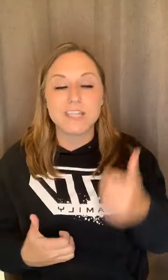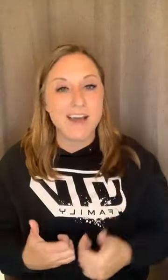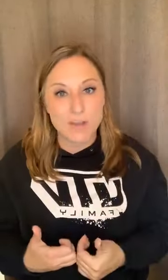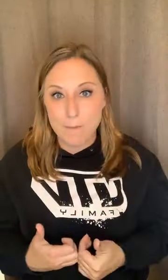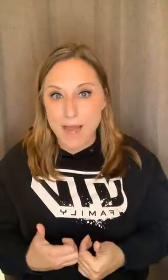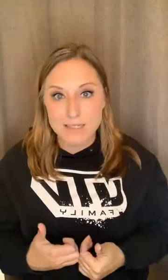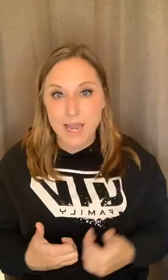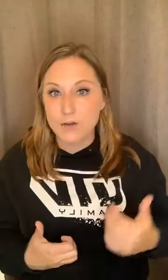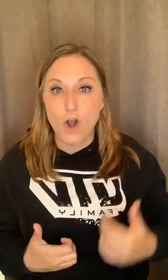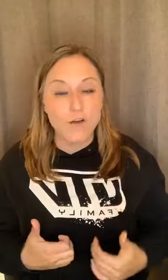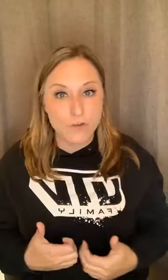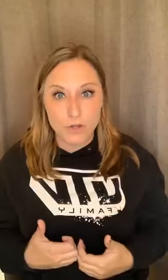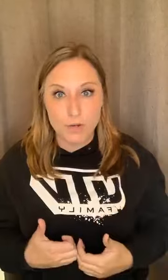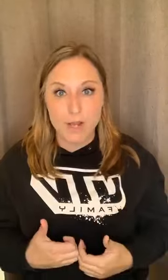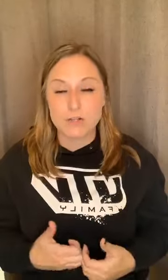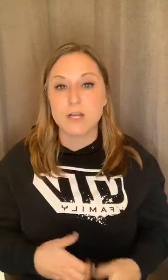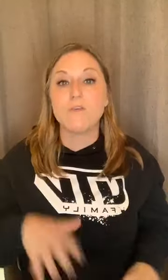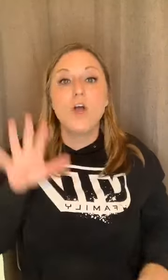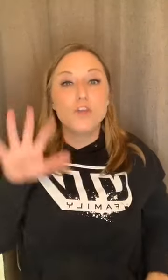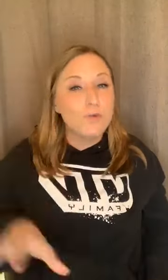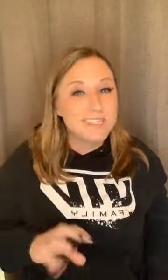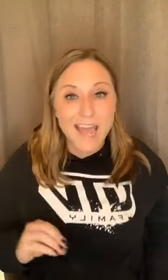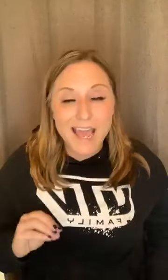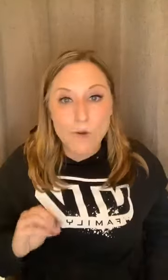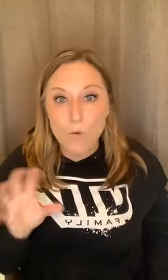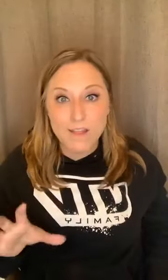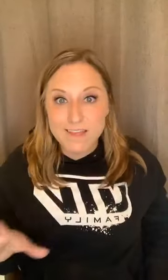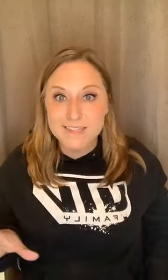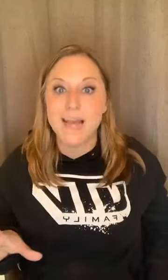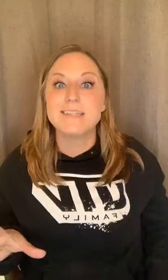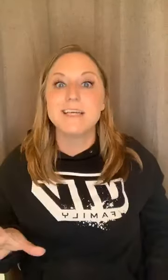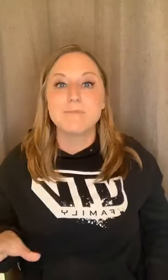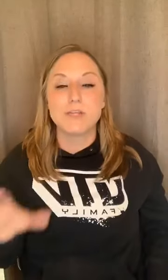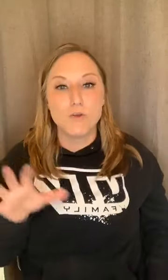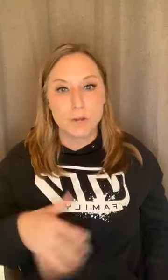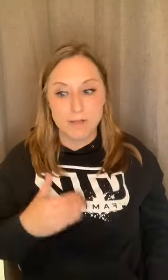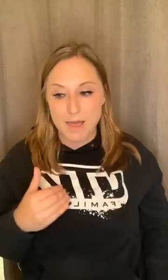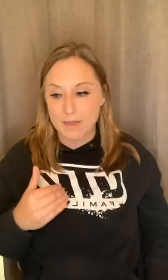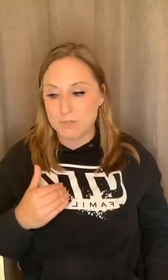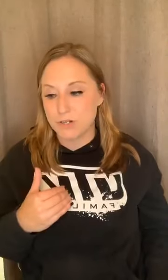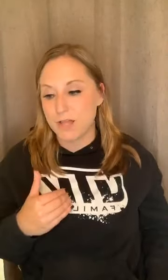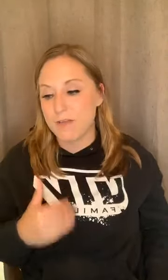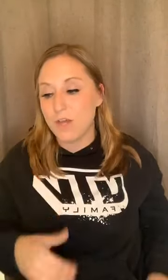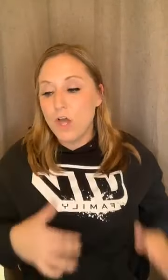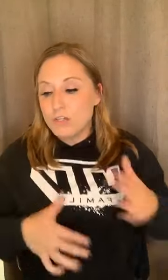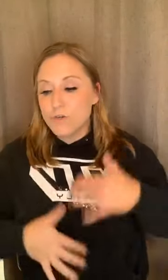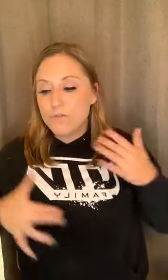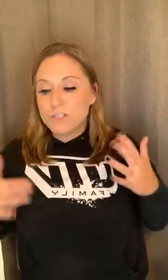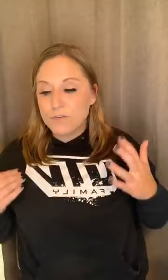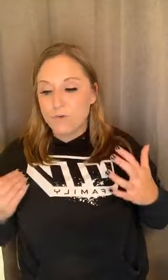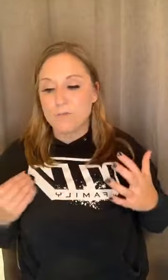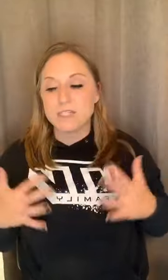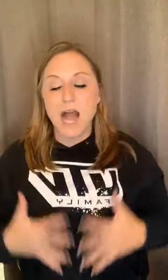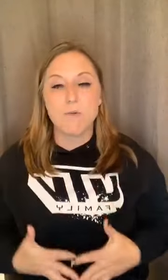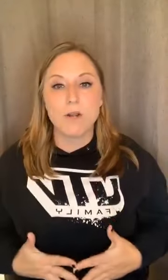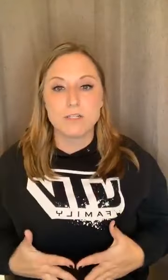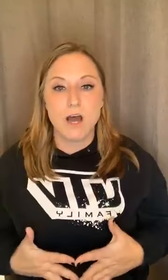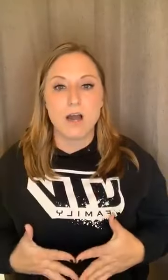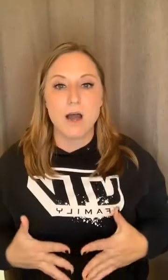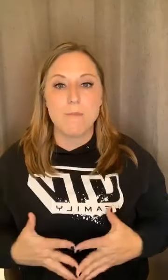having a bad day and you're not feeling good about yourself, you can take one of these 10 tips and you can apply them to your life. So first and foremost, I want to talk about